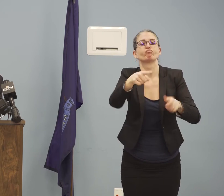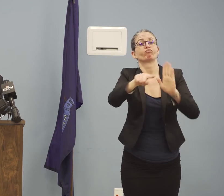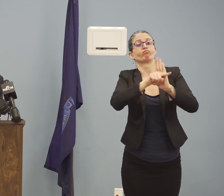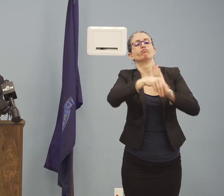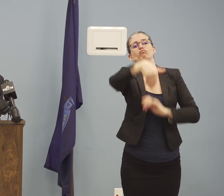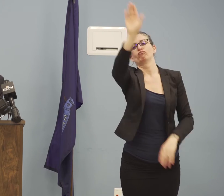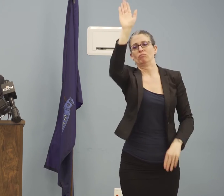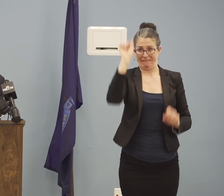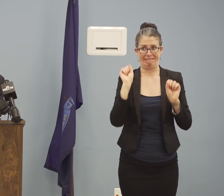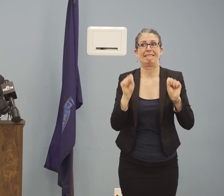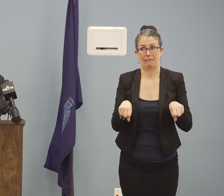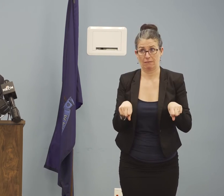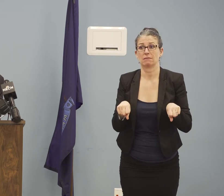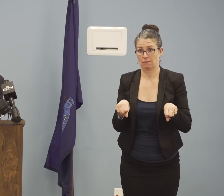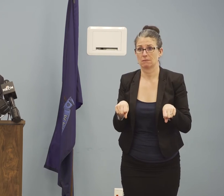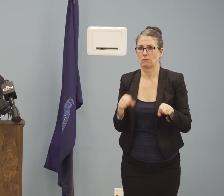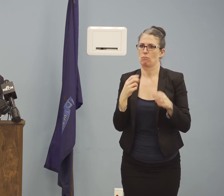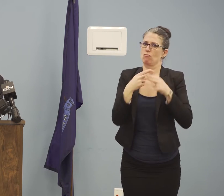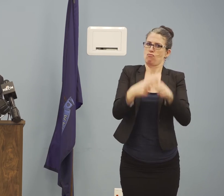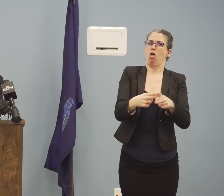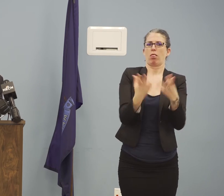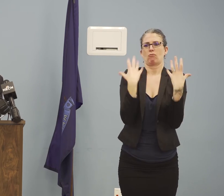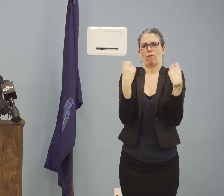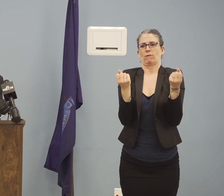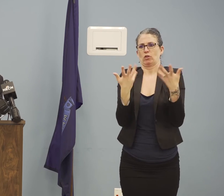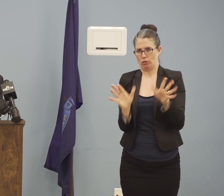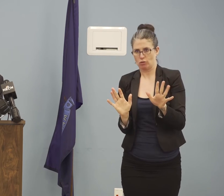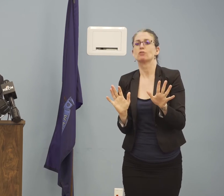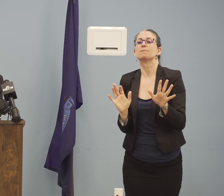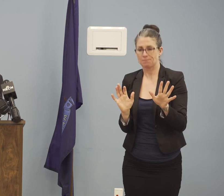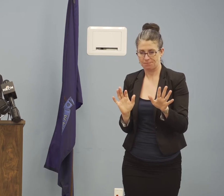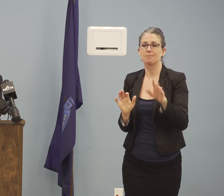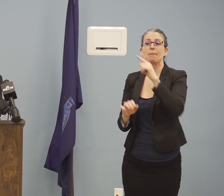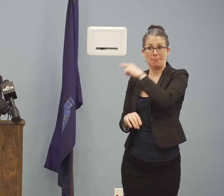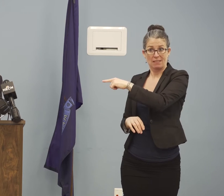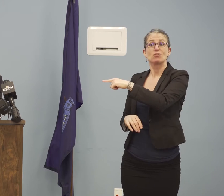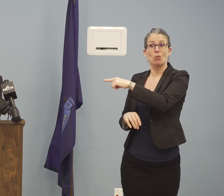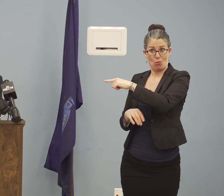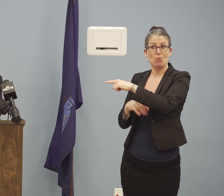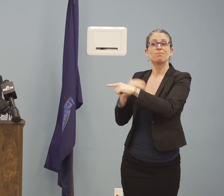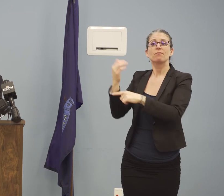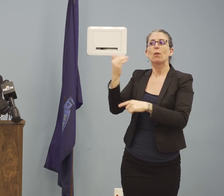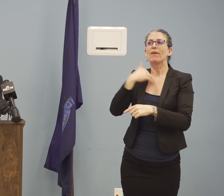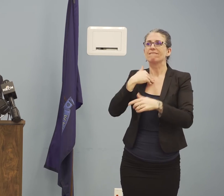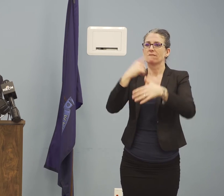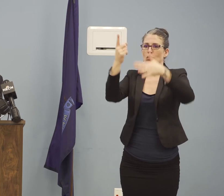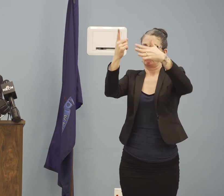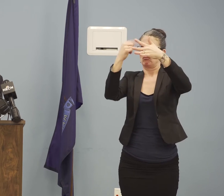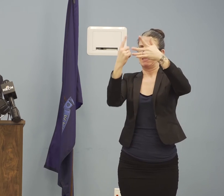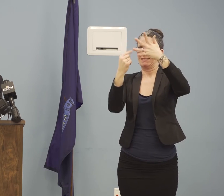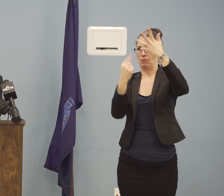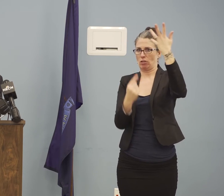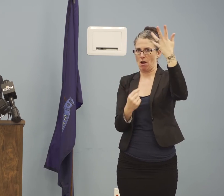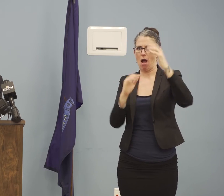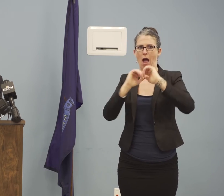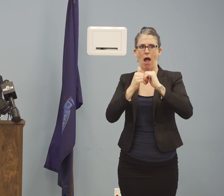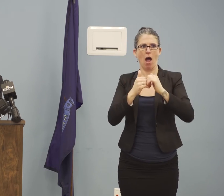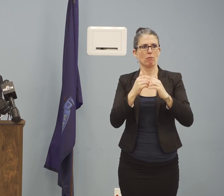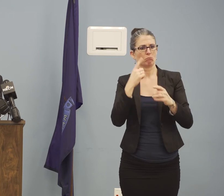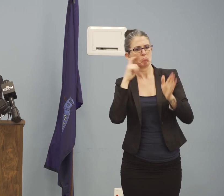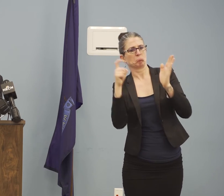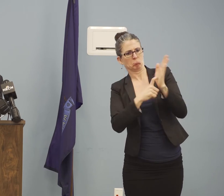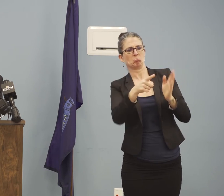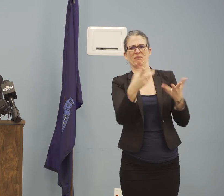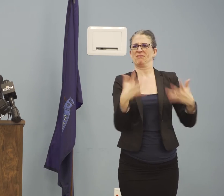One set of criteria require follow-up testing. If someone is at home with coronavirus, we can't